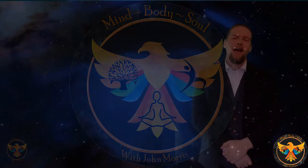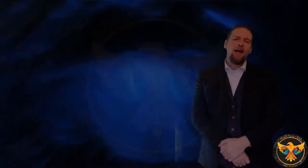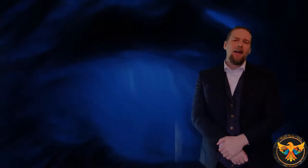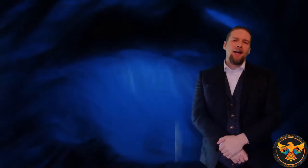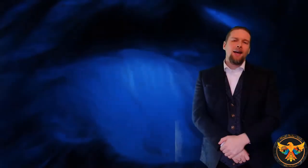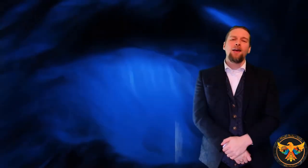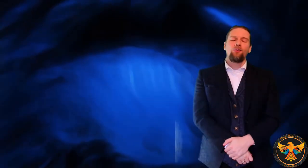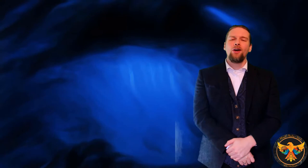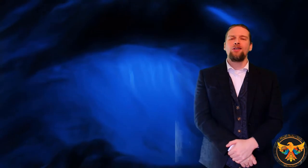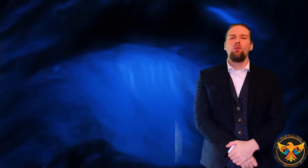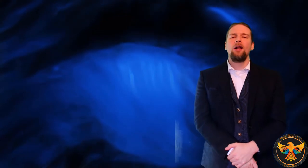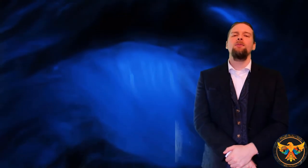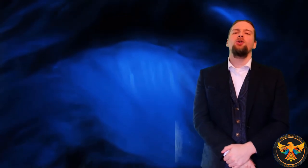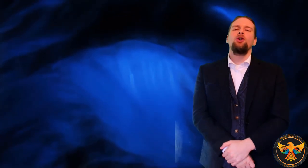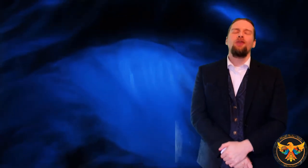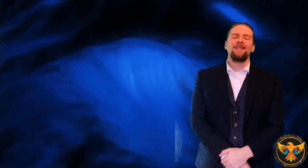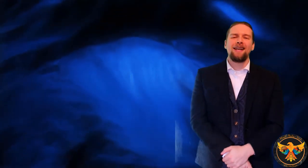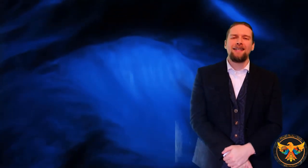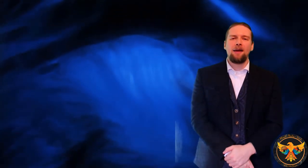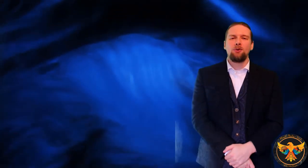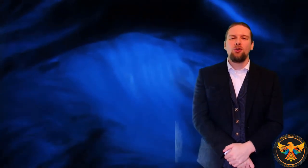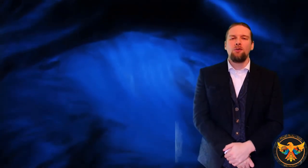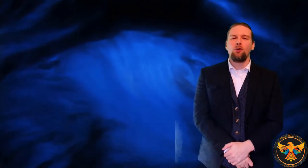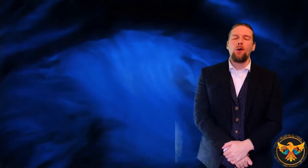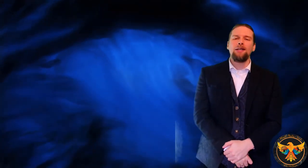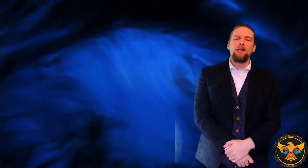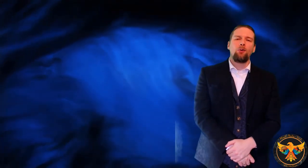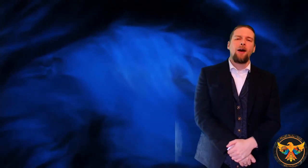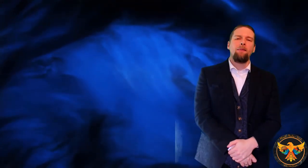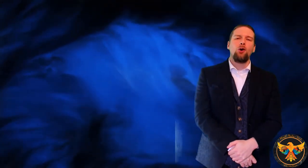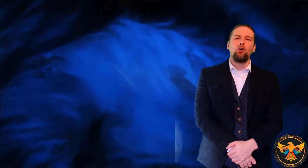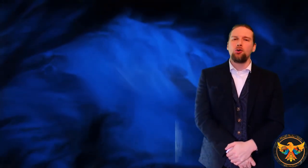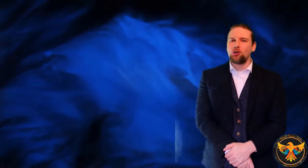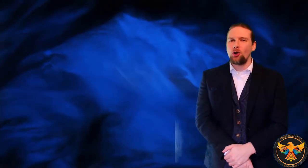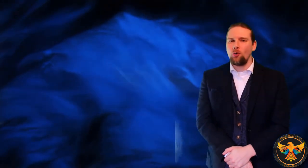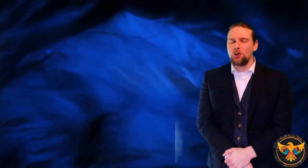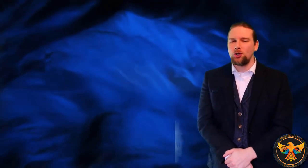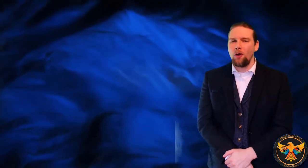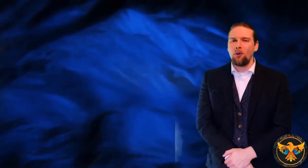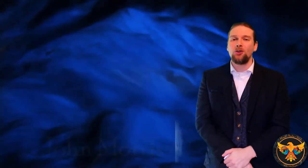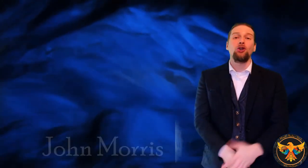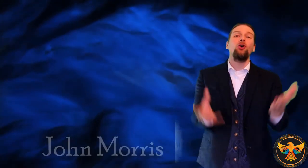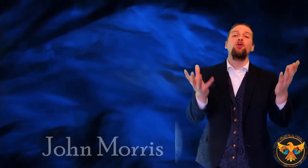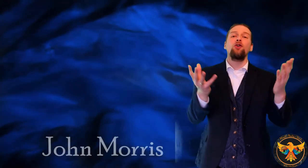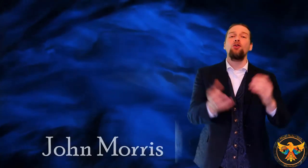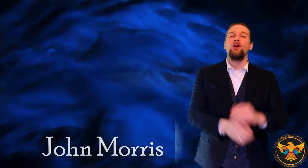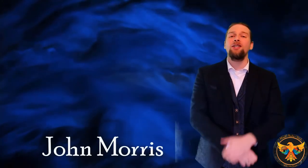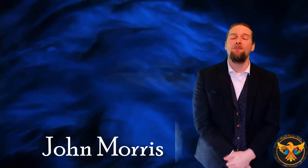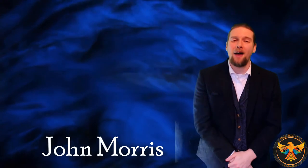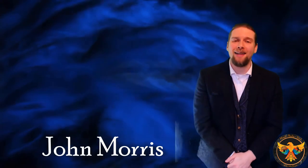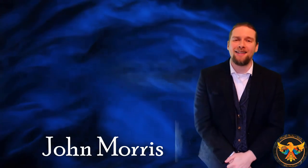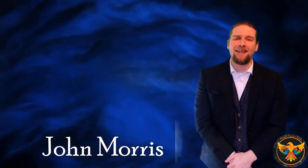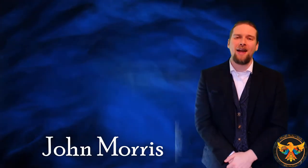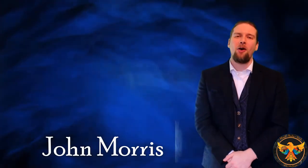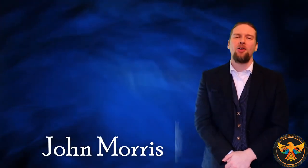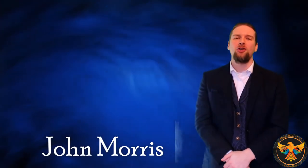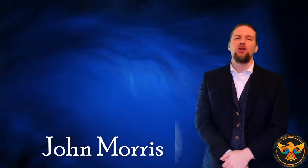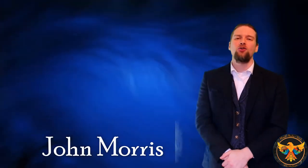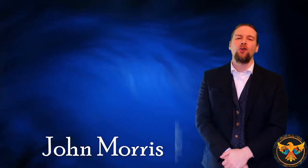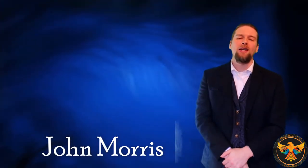Hey there friends, and welcome to another exciting episode of Going Deeper. I am your host as always, John Morris, the coach for the creative mind and psychologist in training.